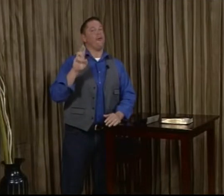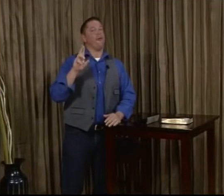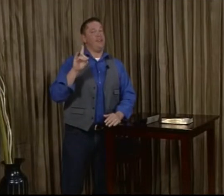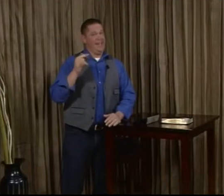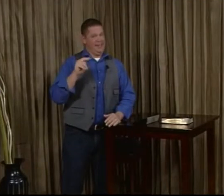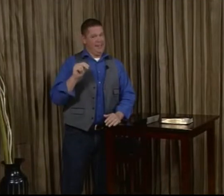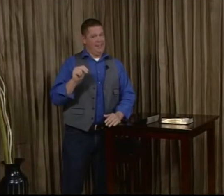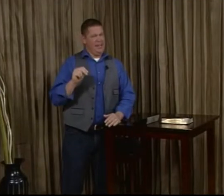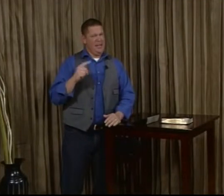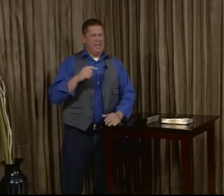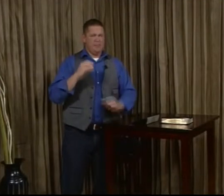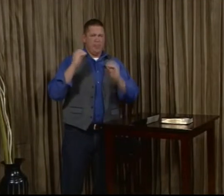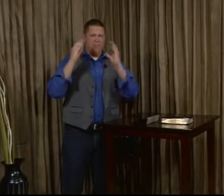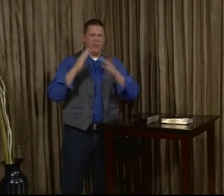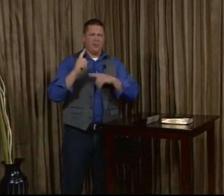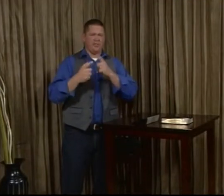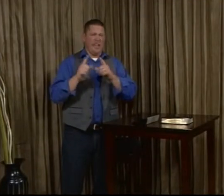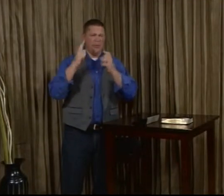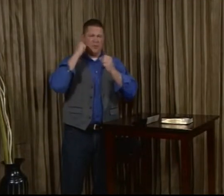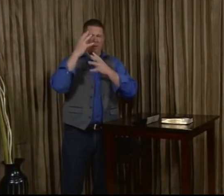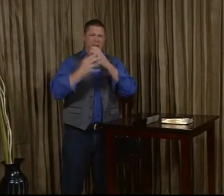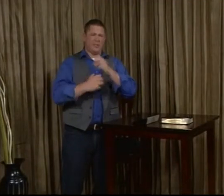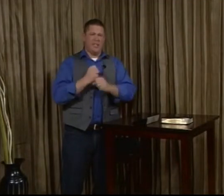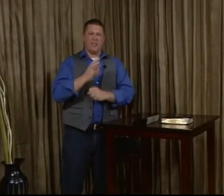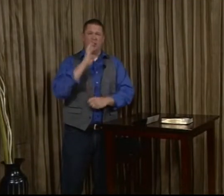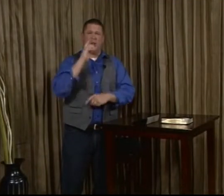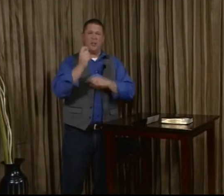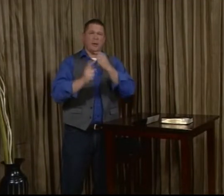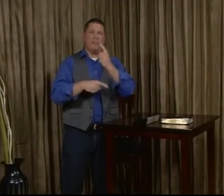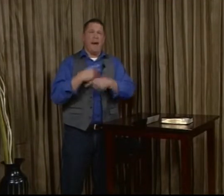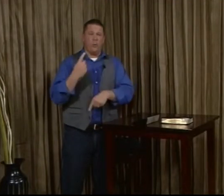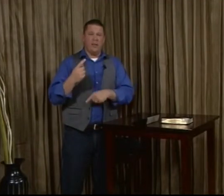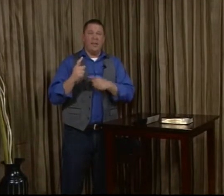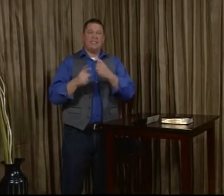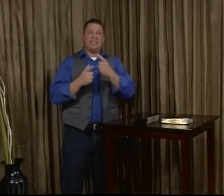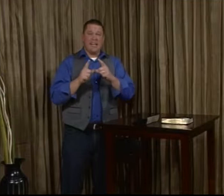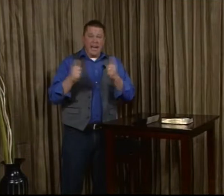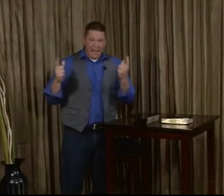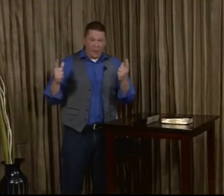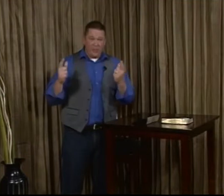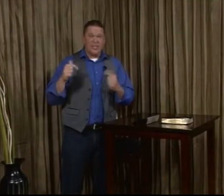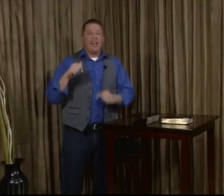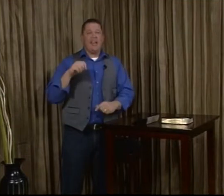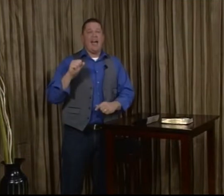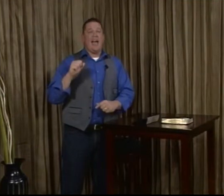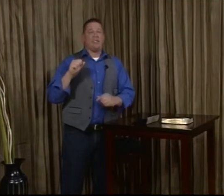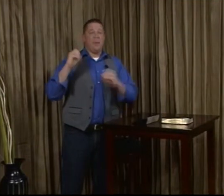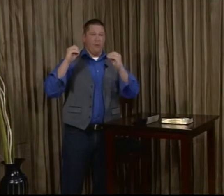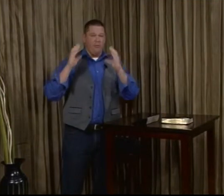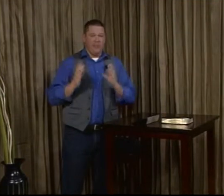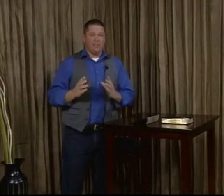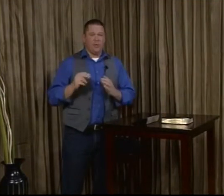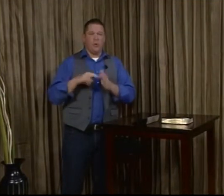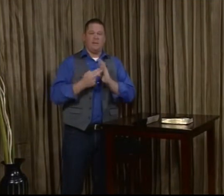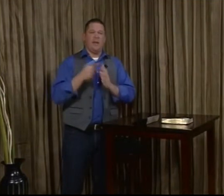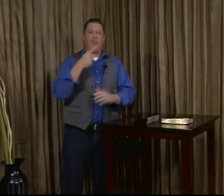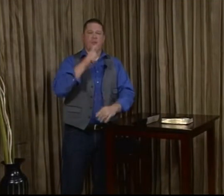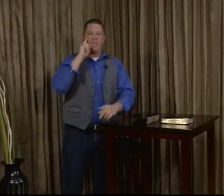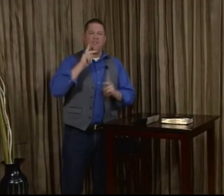Dignan. He's been a professor of sign language for many years, and he's going to talk a little about sign language as a professor and what it's meant to him as a deaf